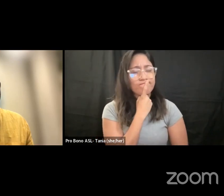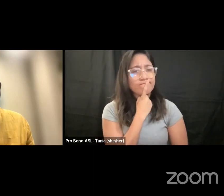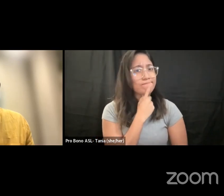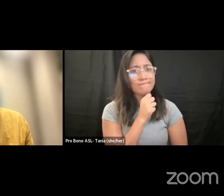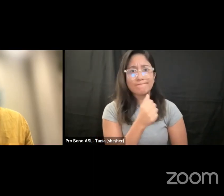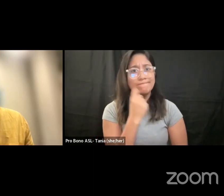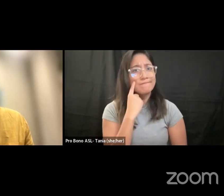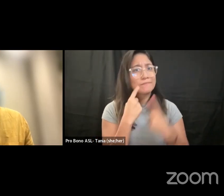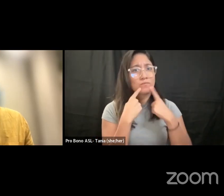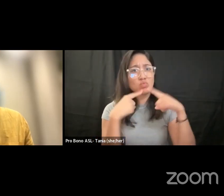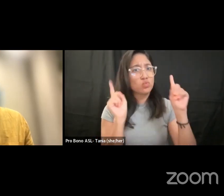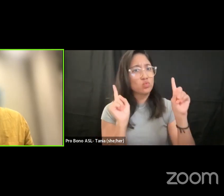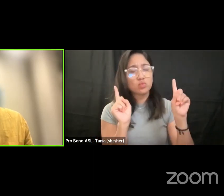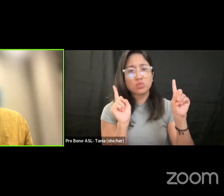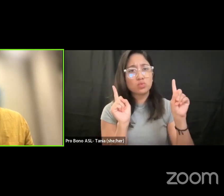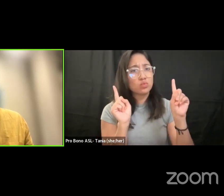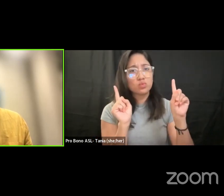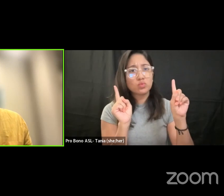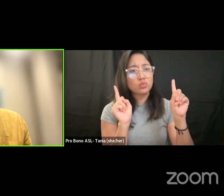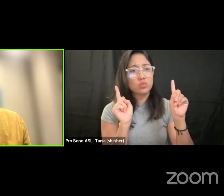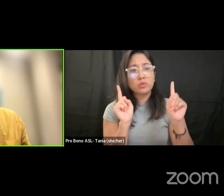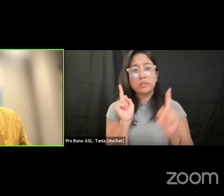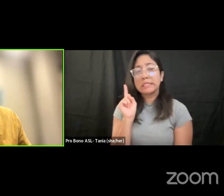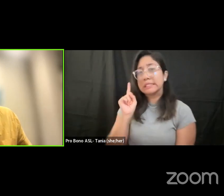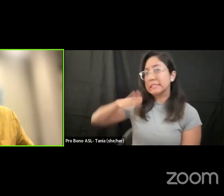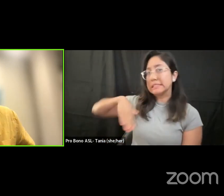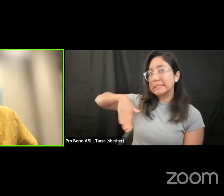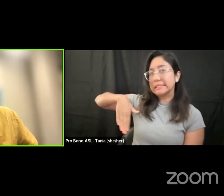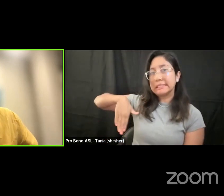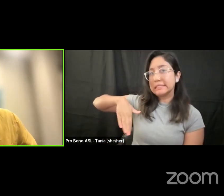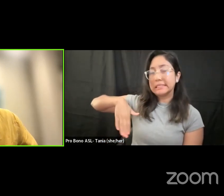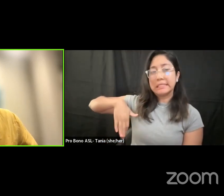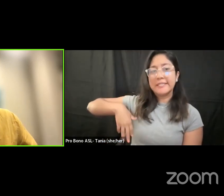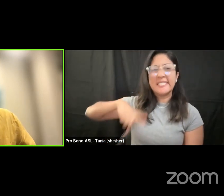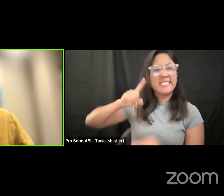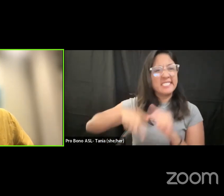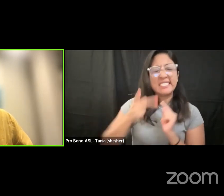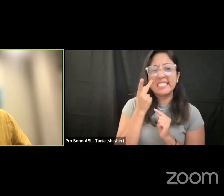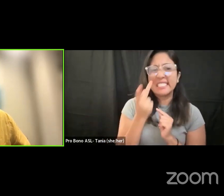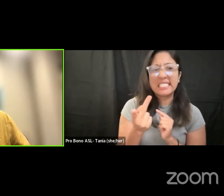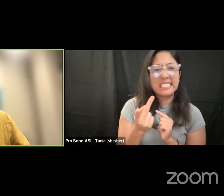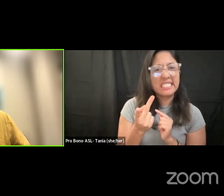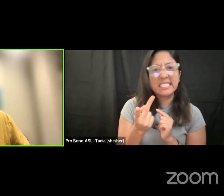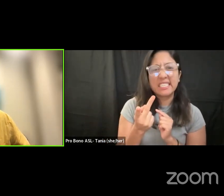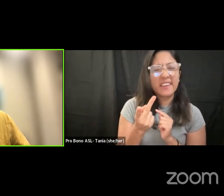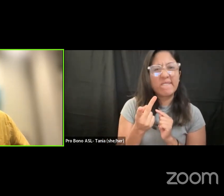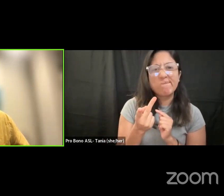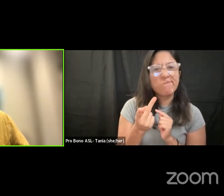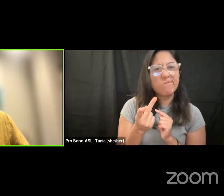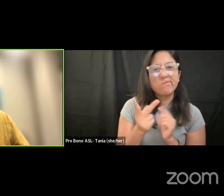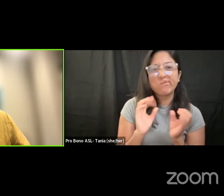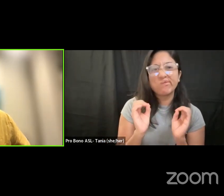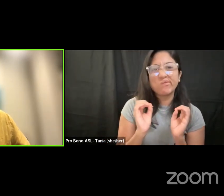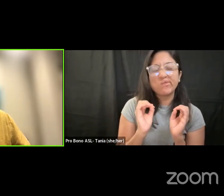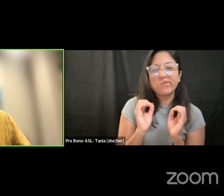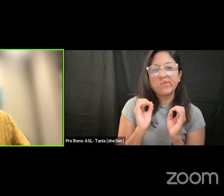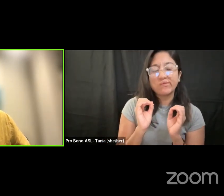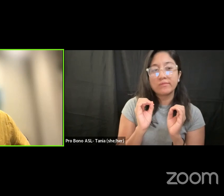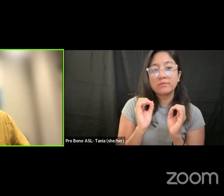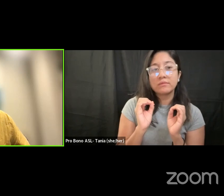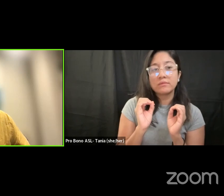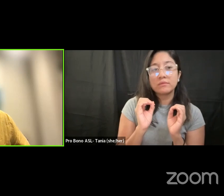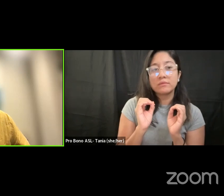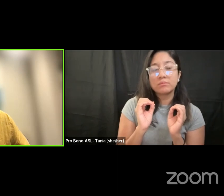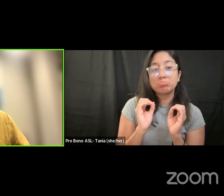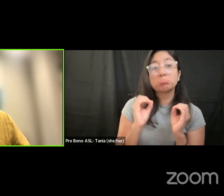uh not yet we can we can't see anything yet uh